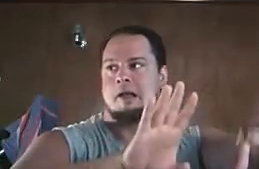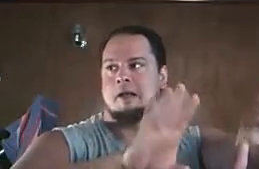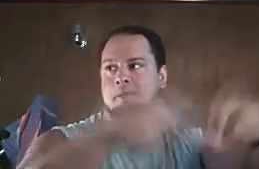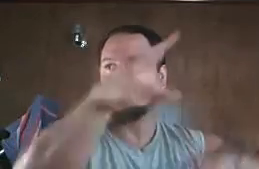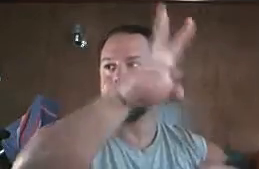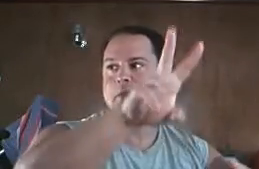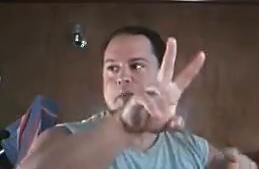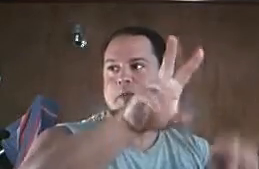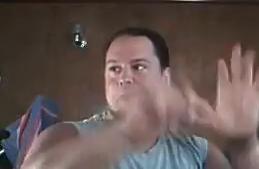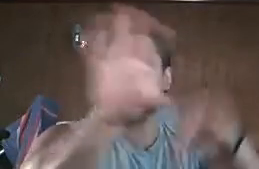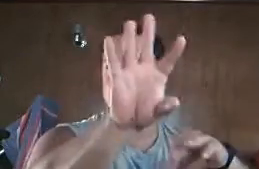Okay.